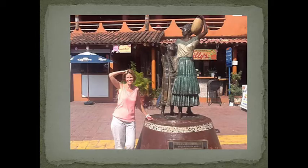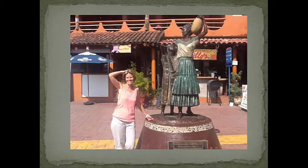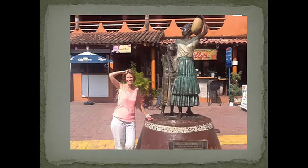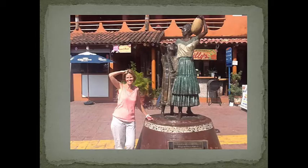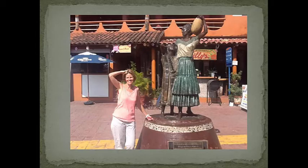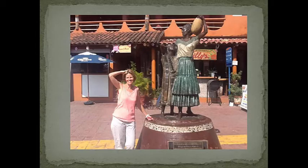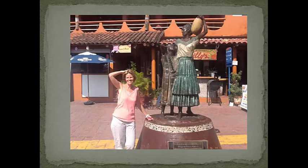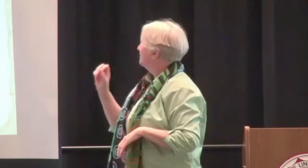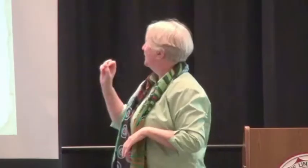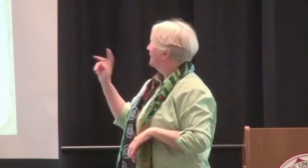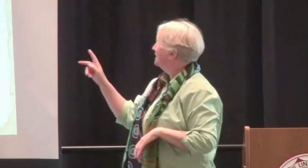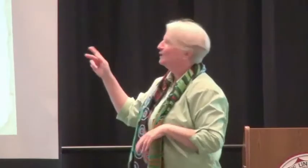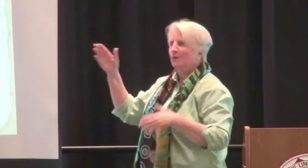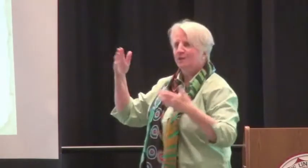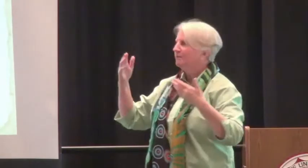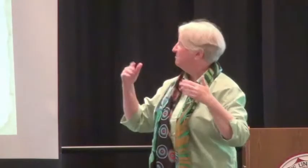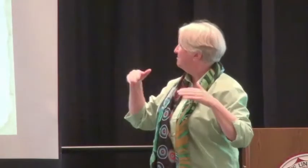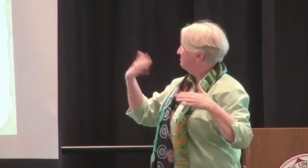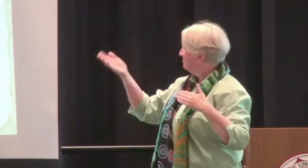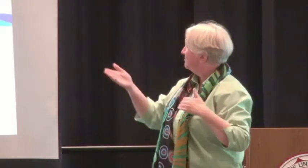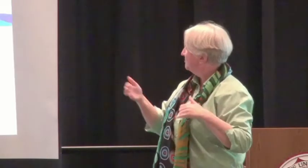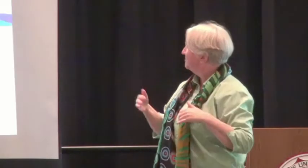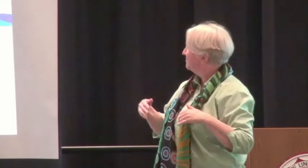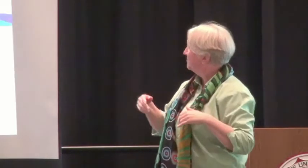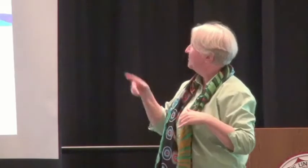It was a great experience. Next.